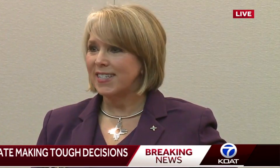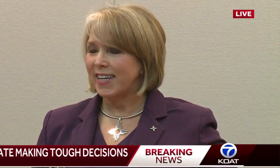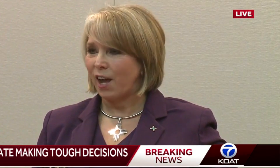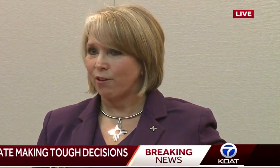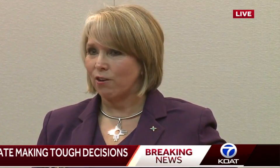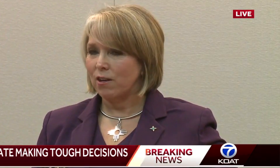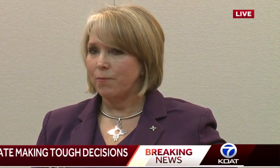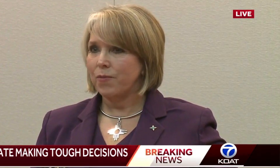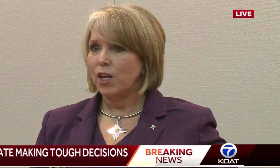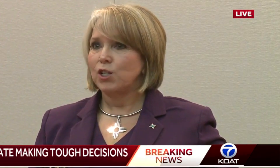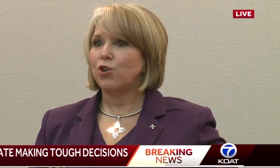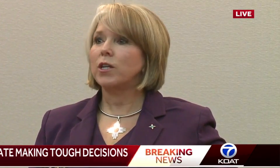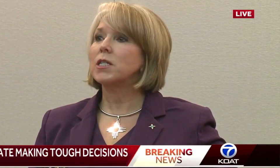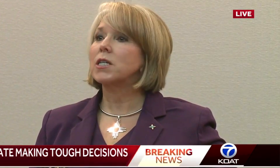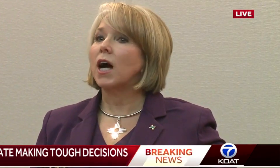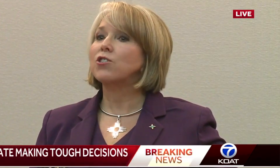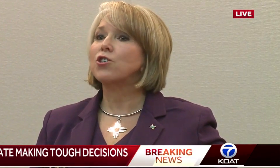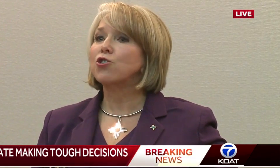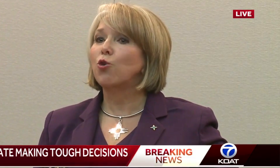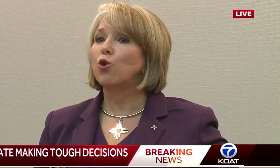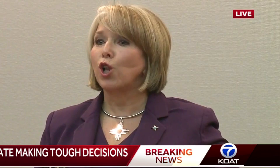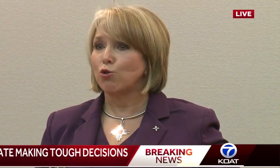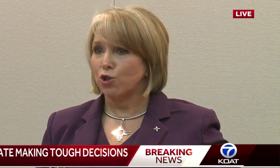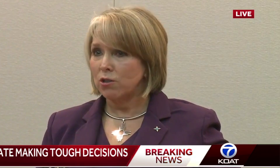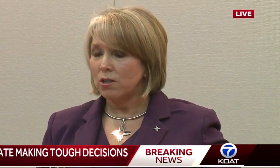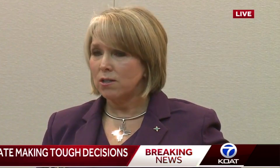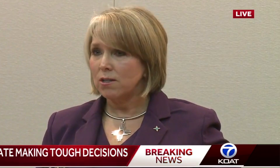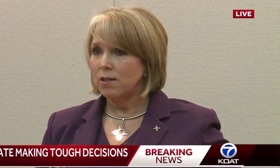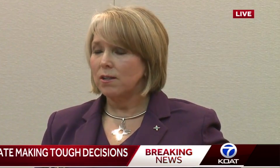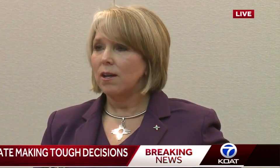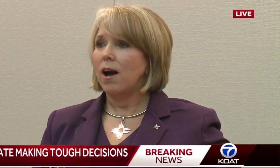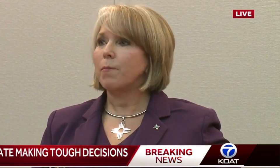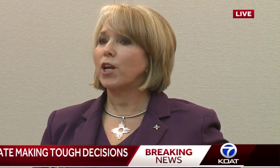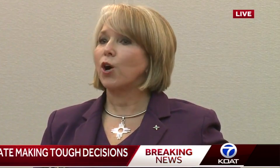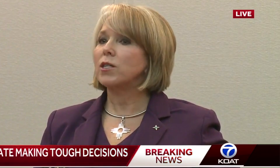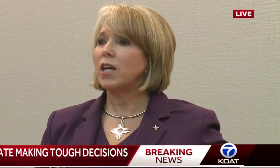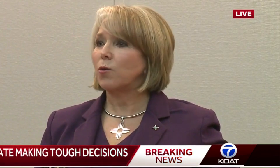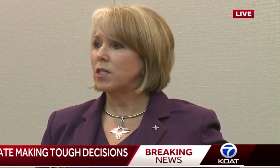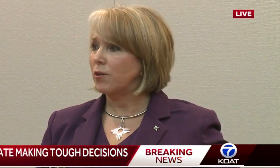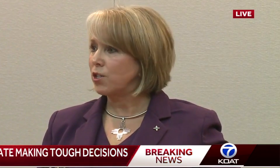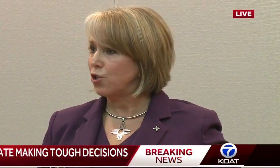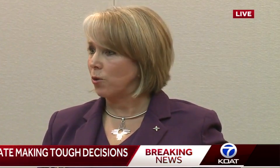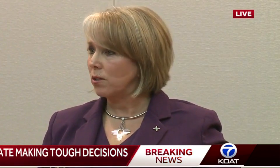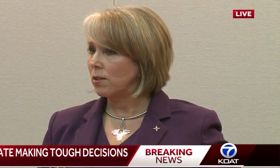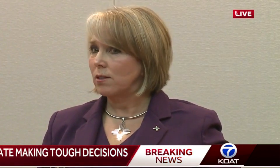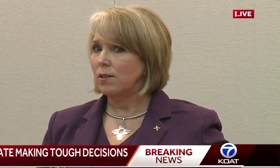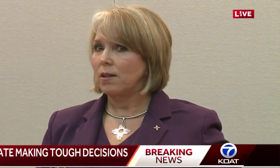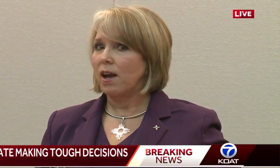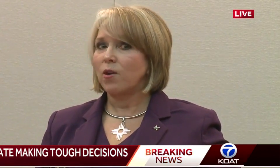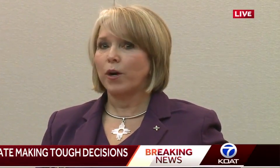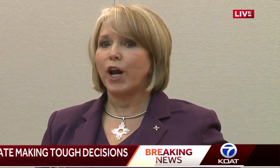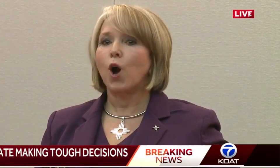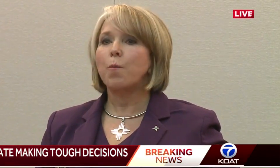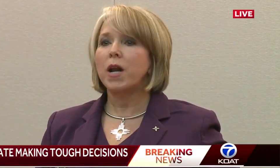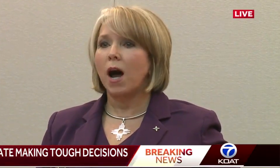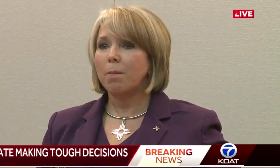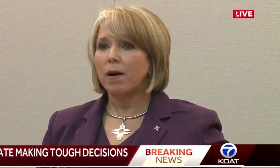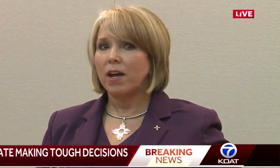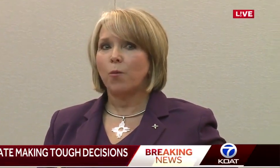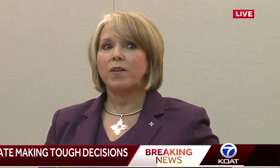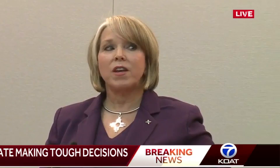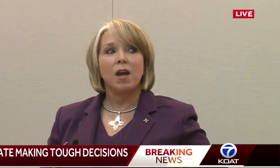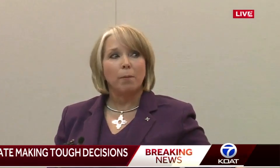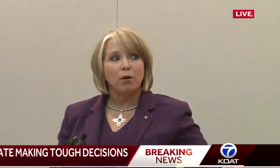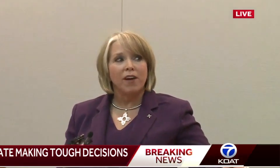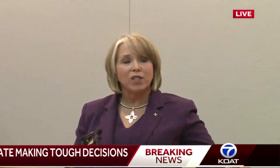to do this together. So to discuss the school closures, I'm going to go to Secretary Stewart, and then we're going to open it